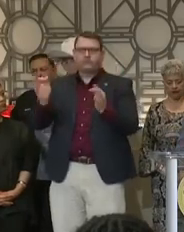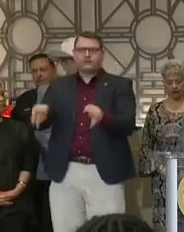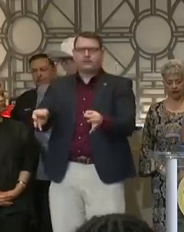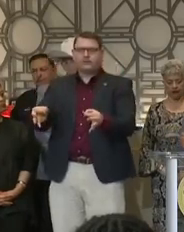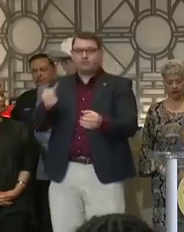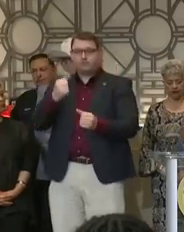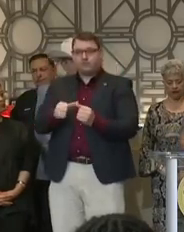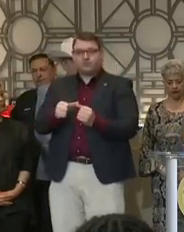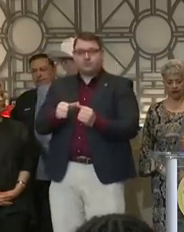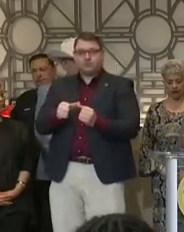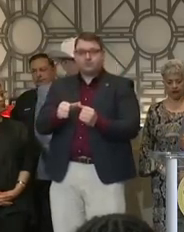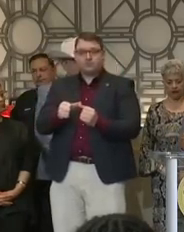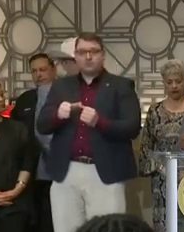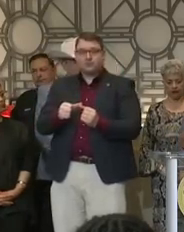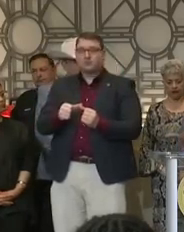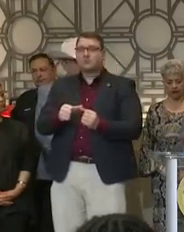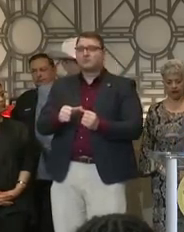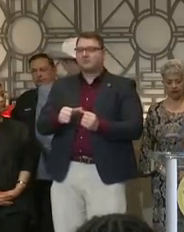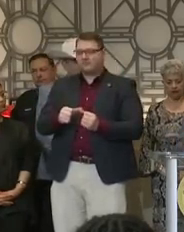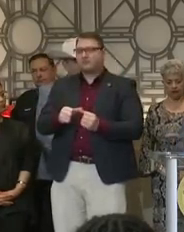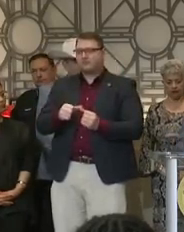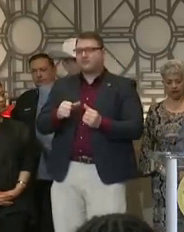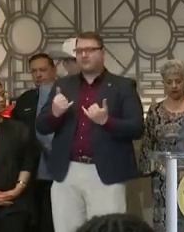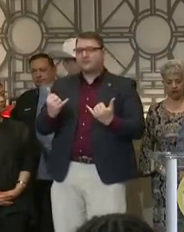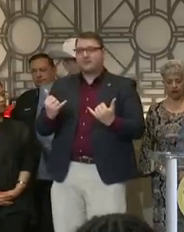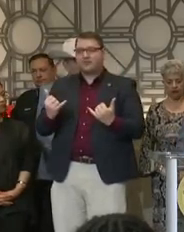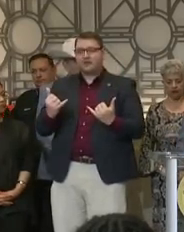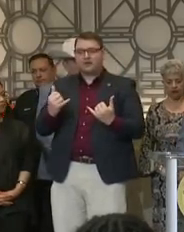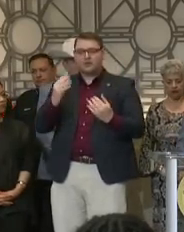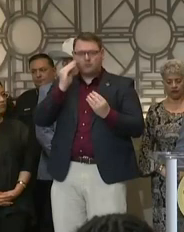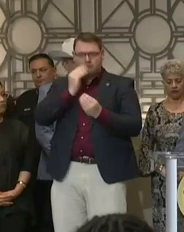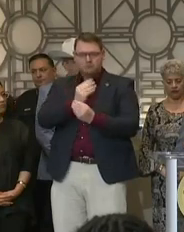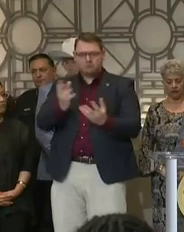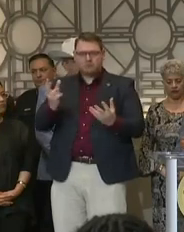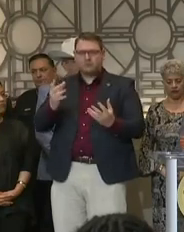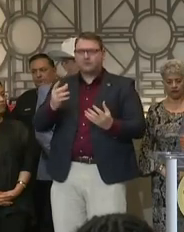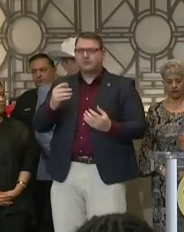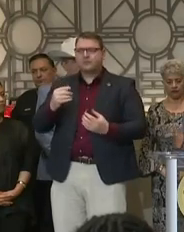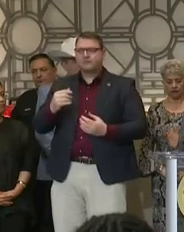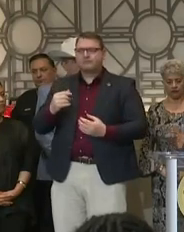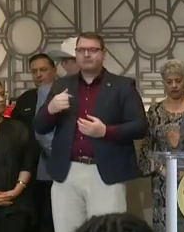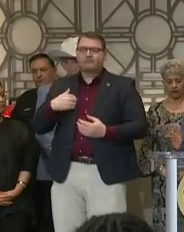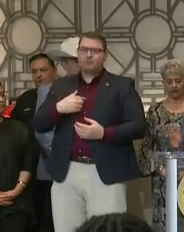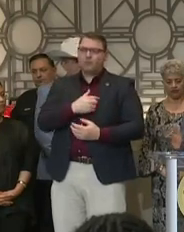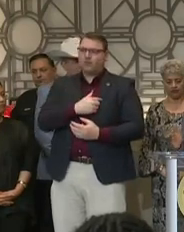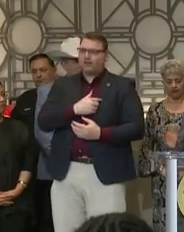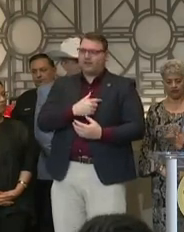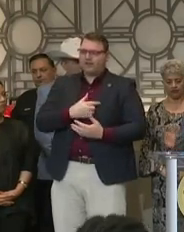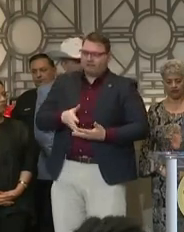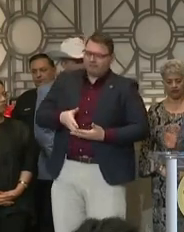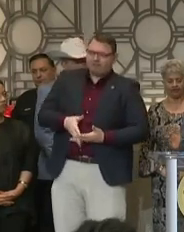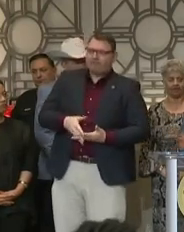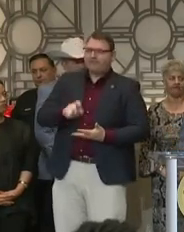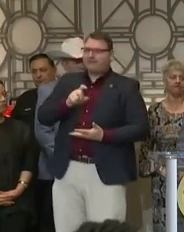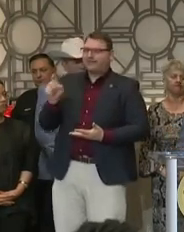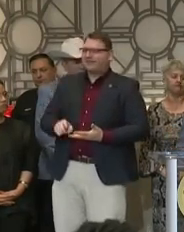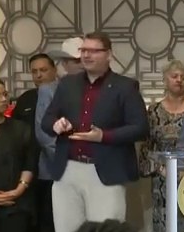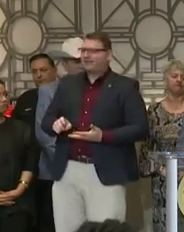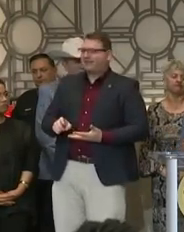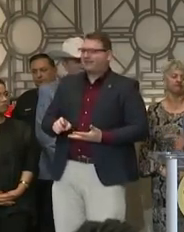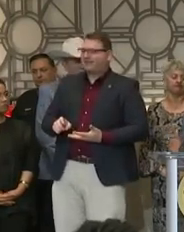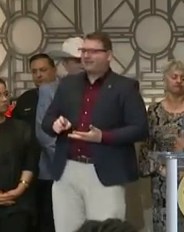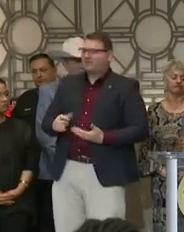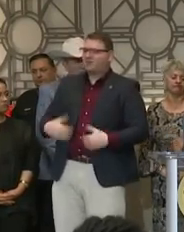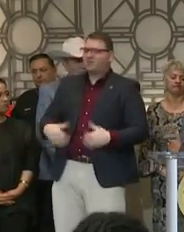I will tell you, for those of us who are Texans through and through, and